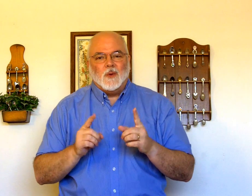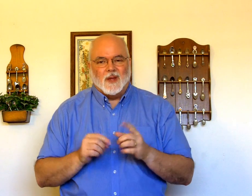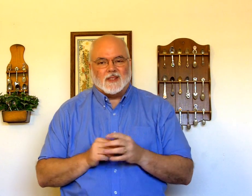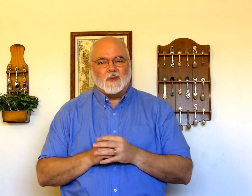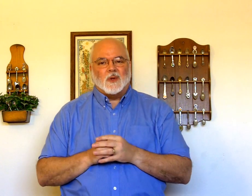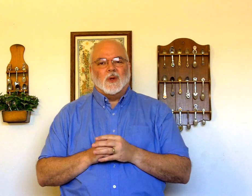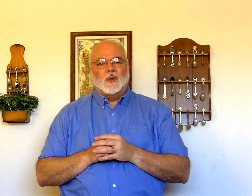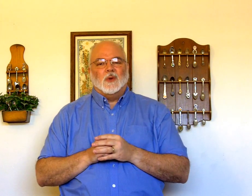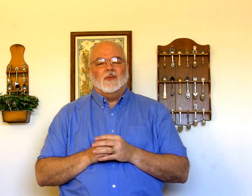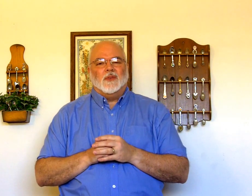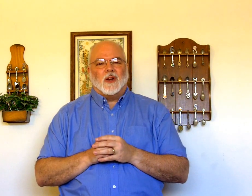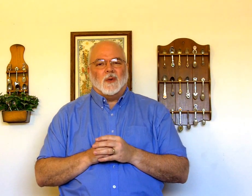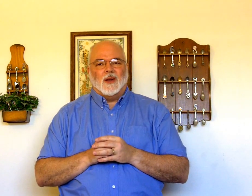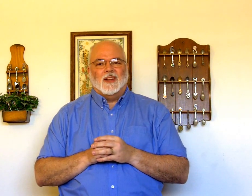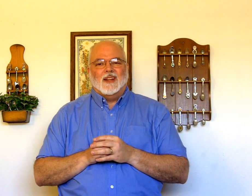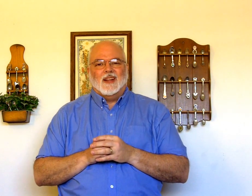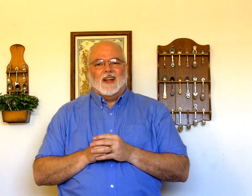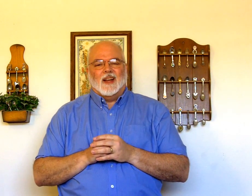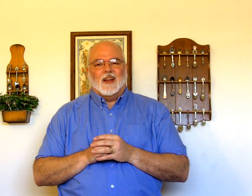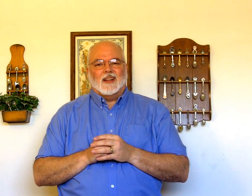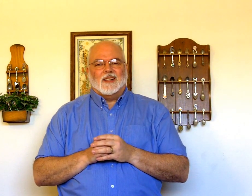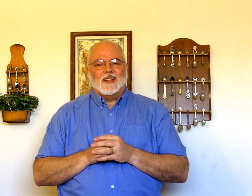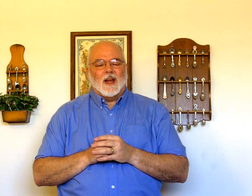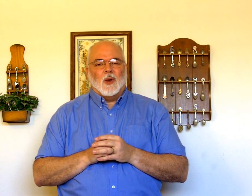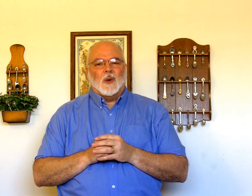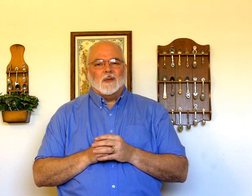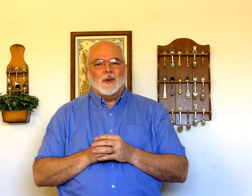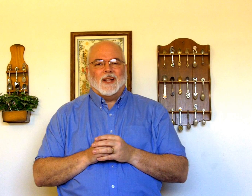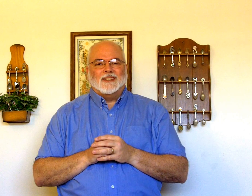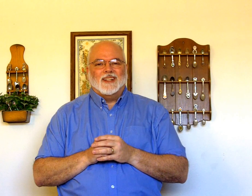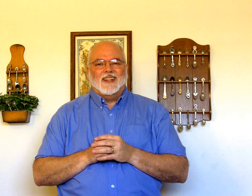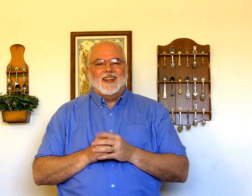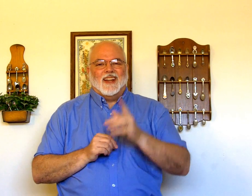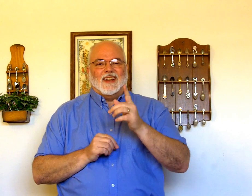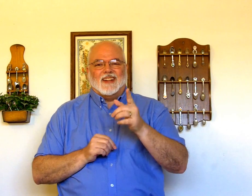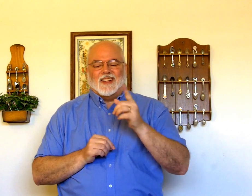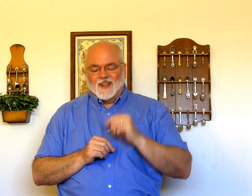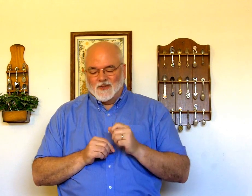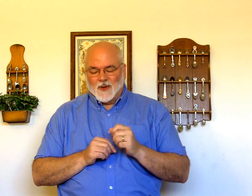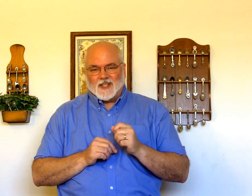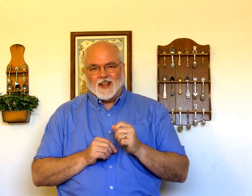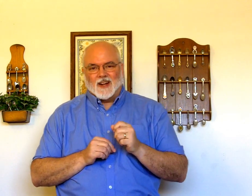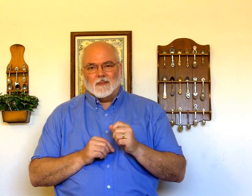this. I'm sure you'll do it very well. I'm always impressed. I'm looking forward to seeing you there. Bye.